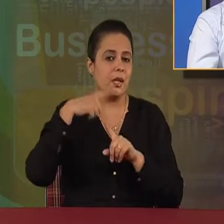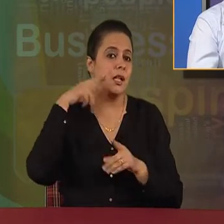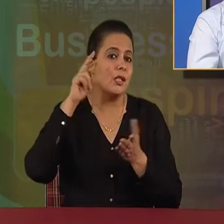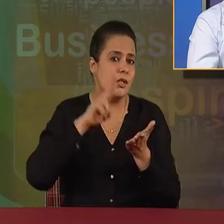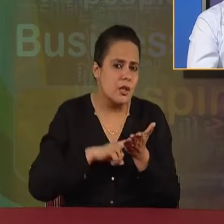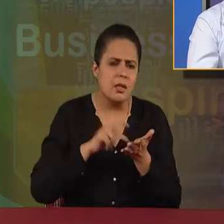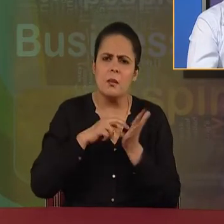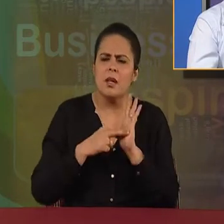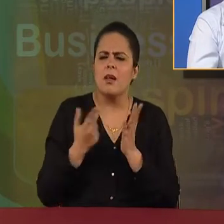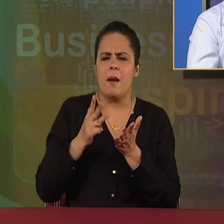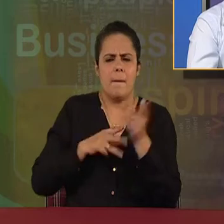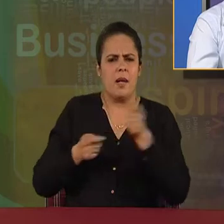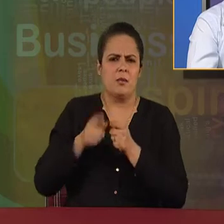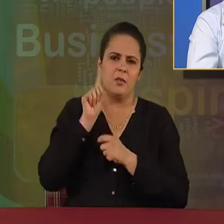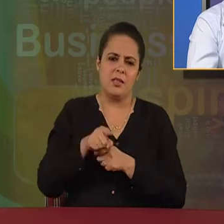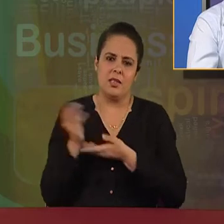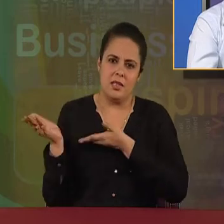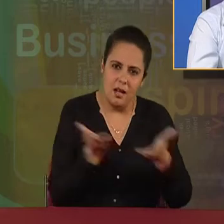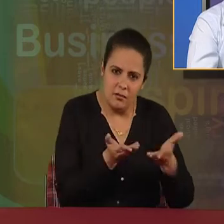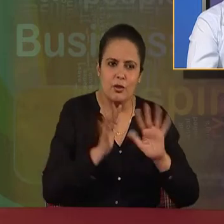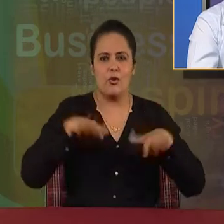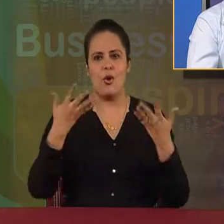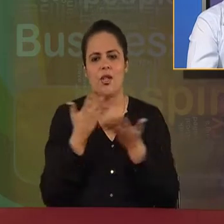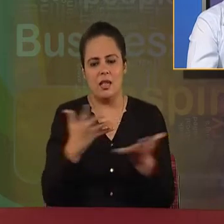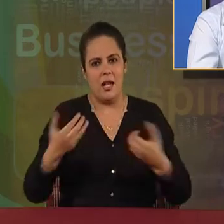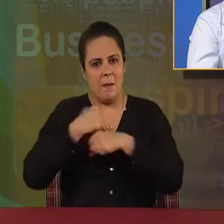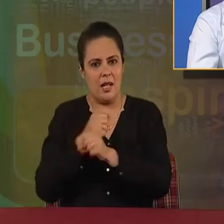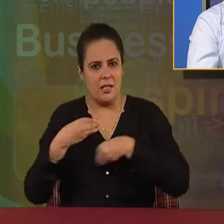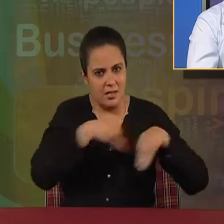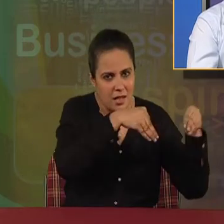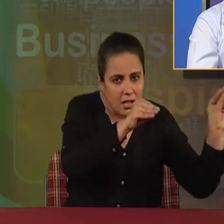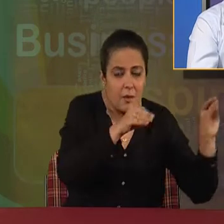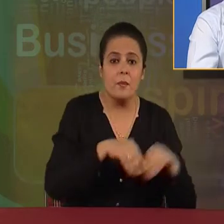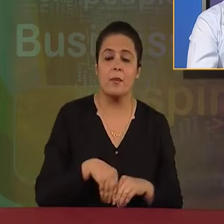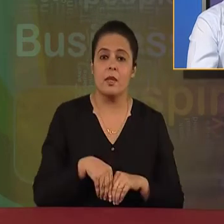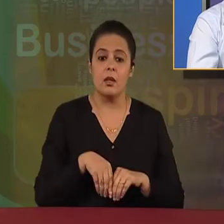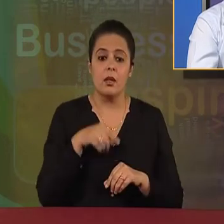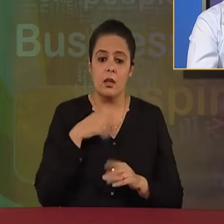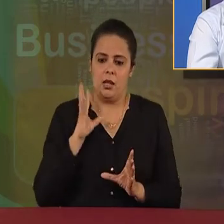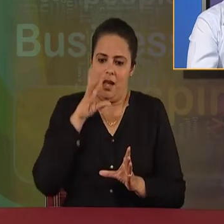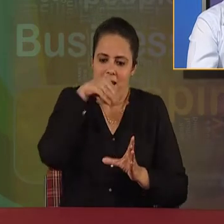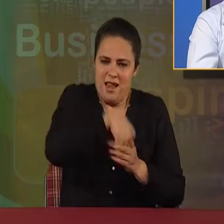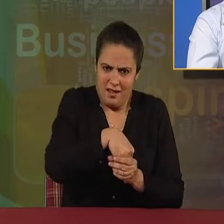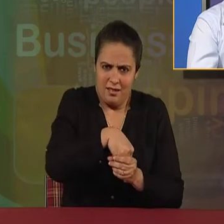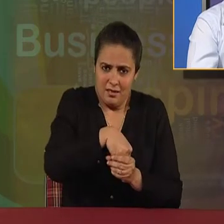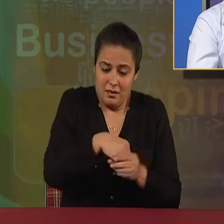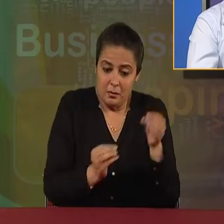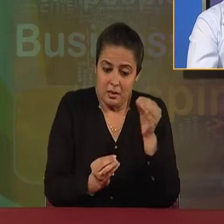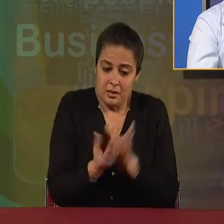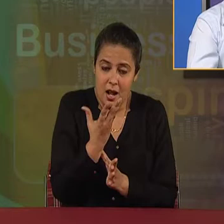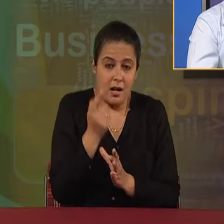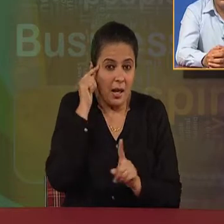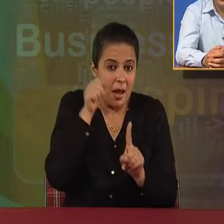product or service to offer. Management helps in transforming the input into desired output for